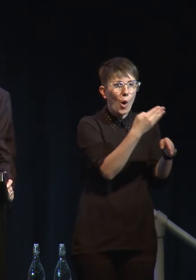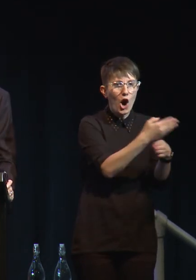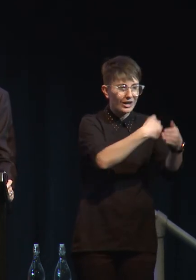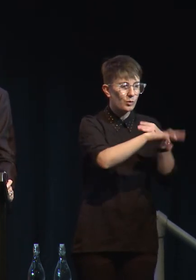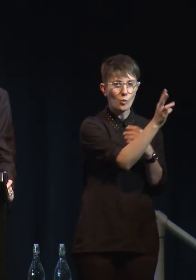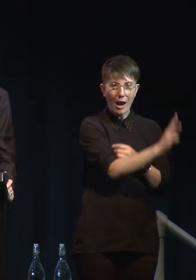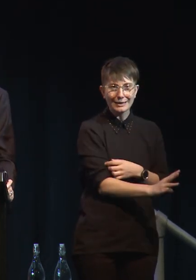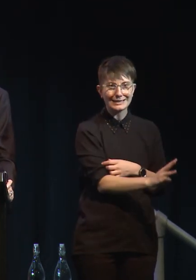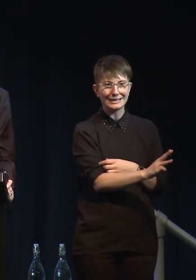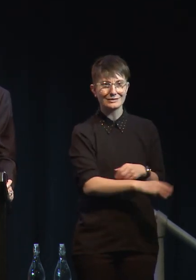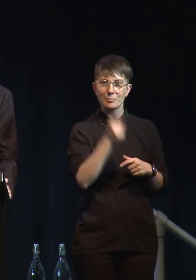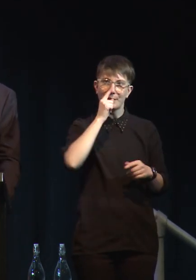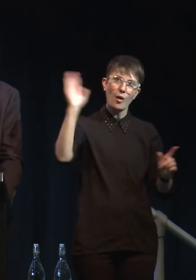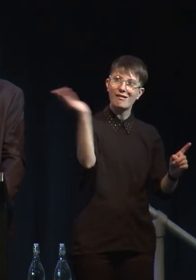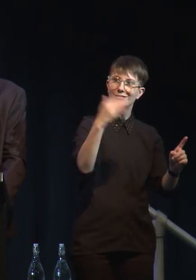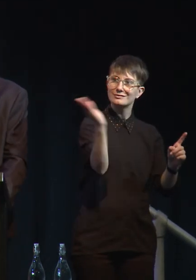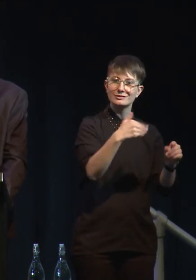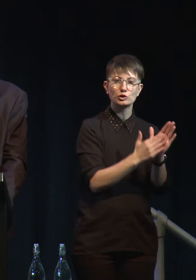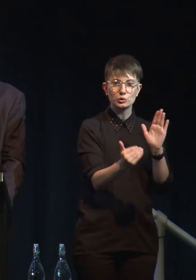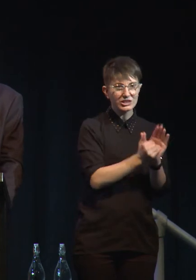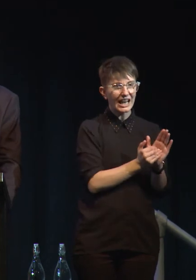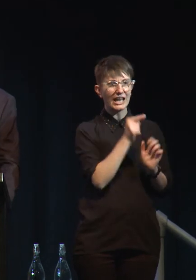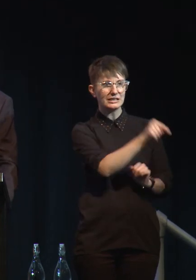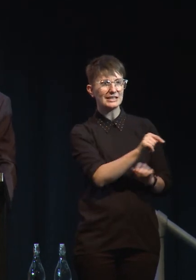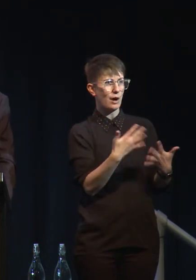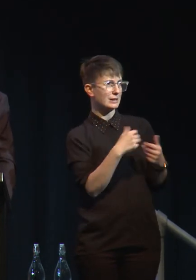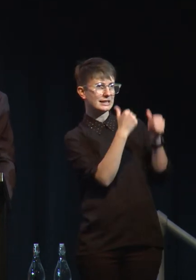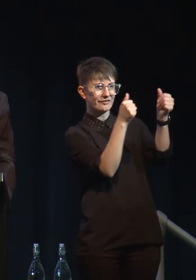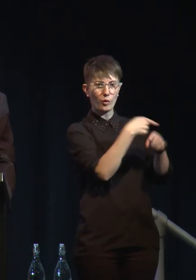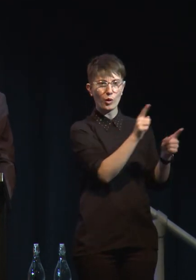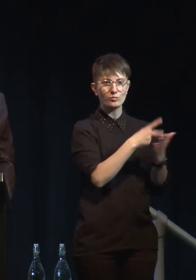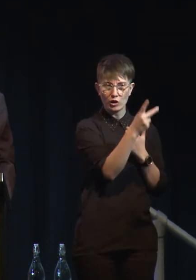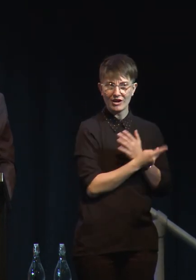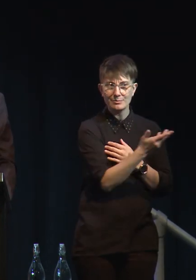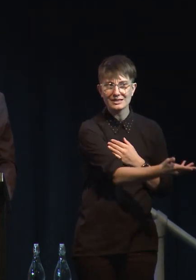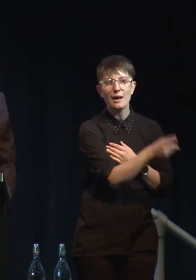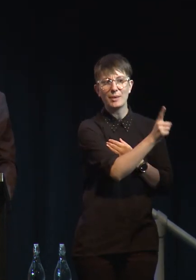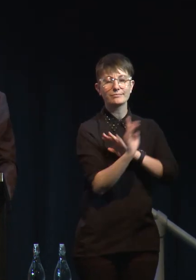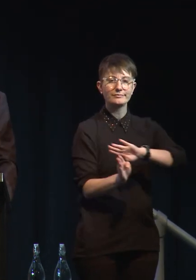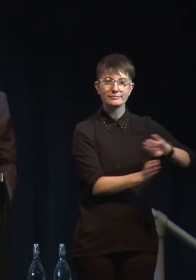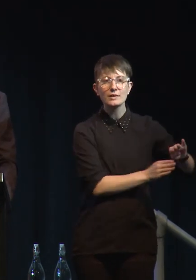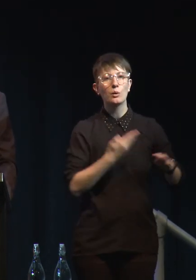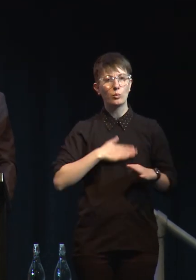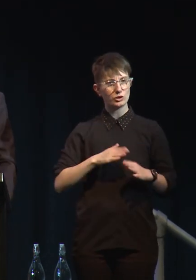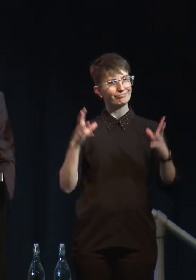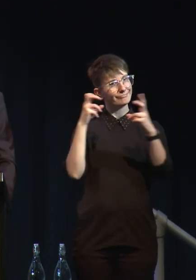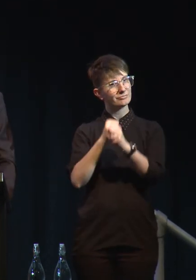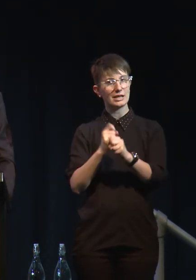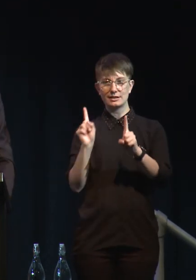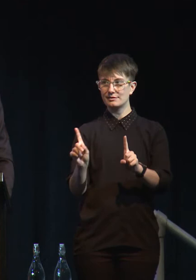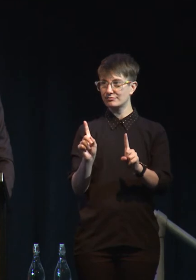incentive programs have been. But I think I can sum that all up by saying the government has a role to play here in attracting